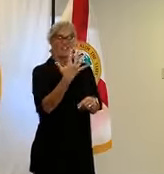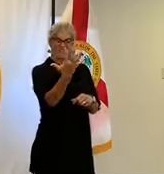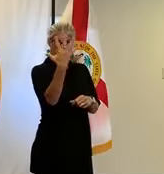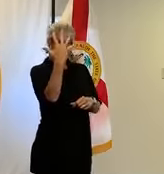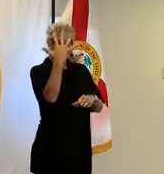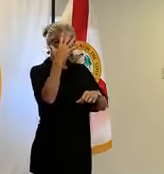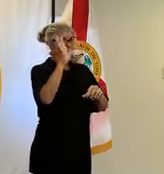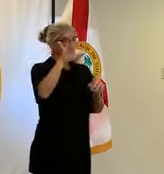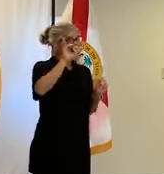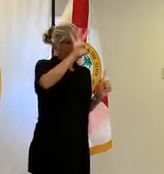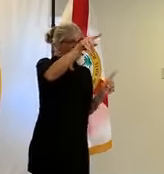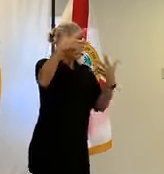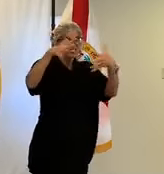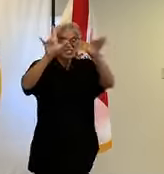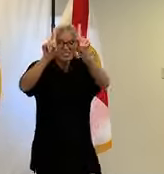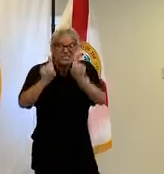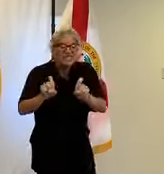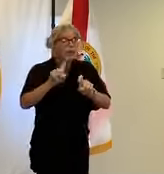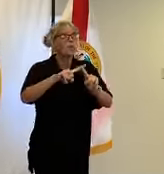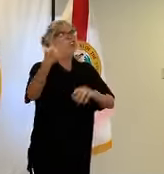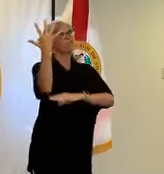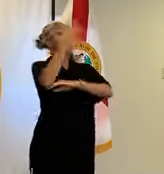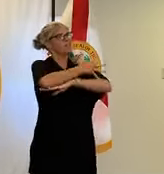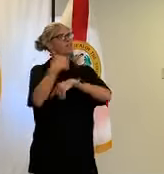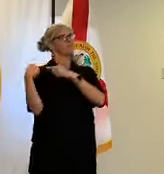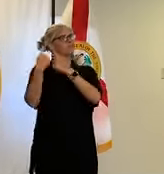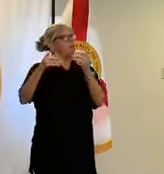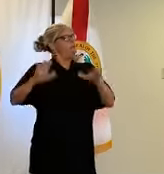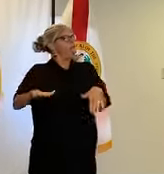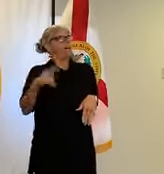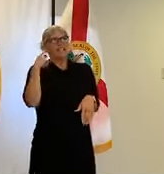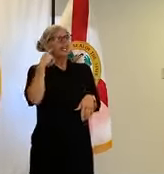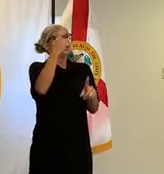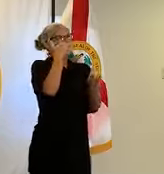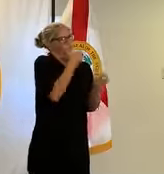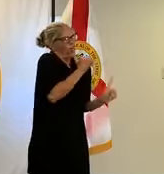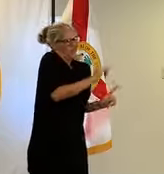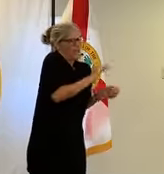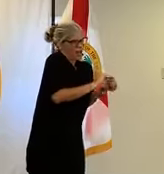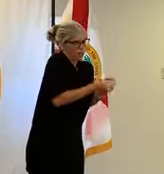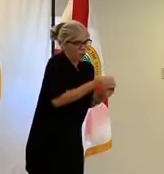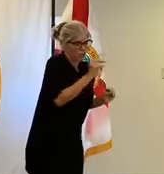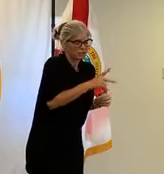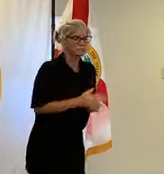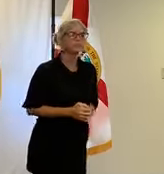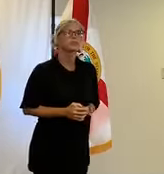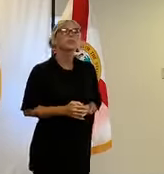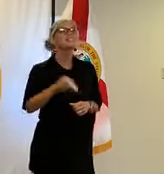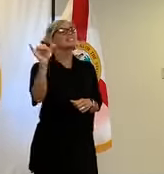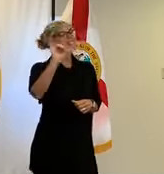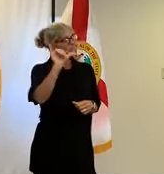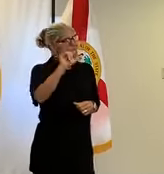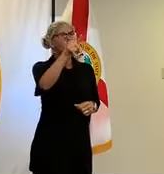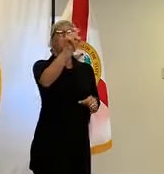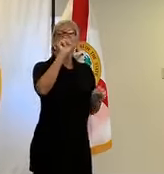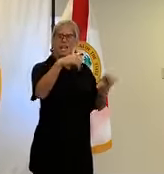test if you've not heard please call that number you can also do this by sending an email to